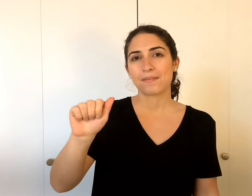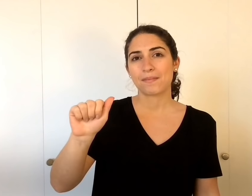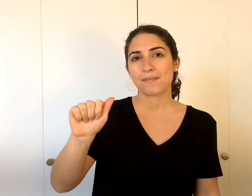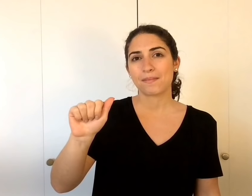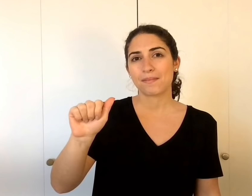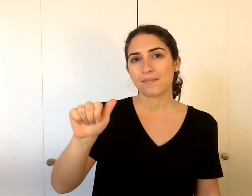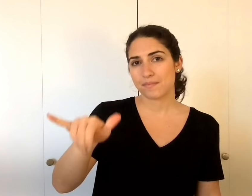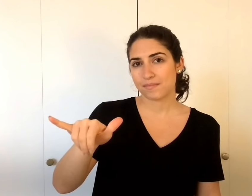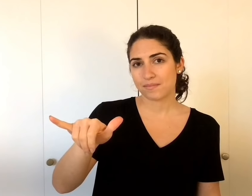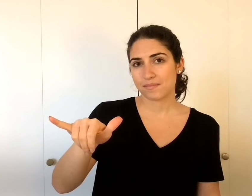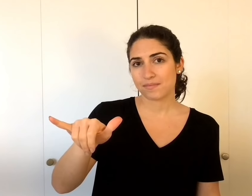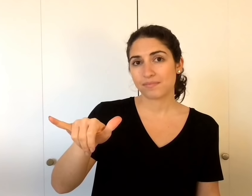May.